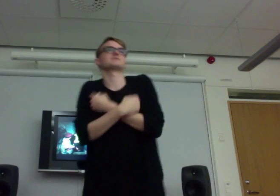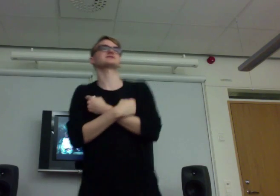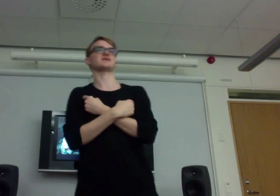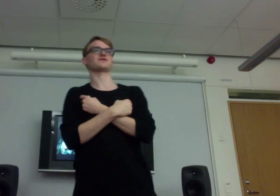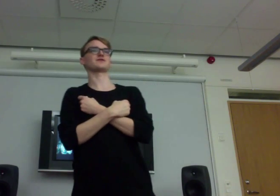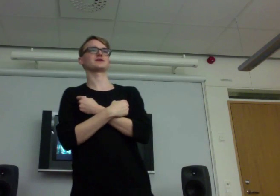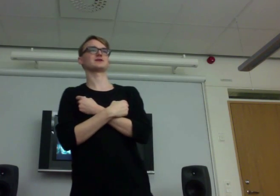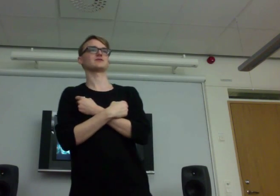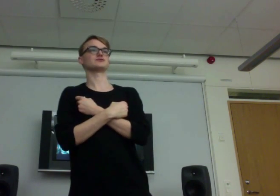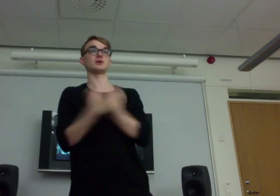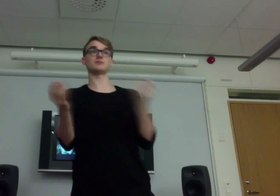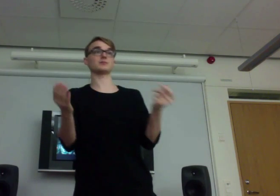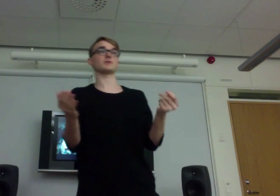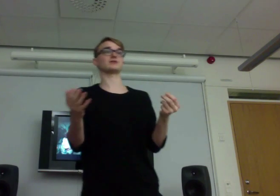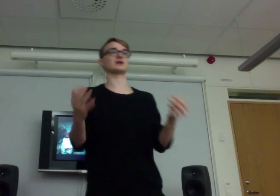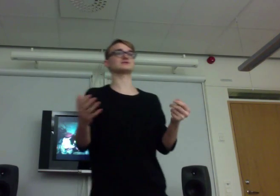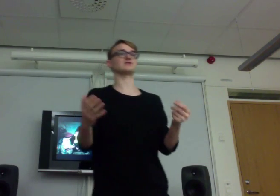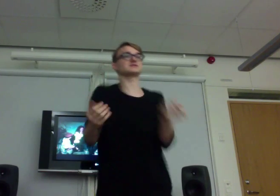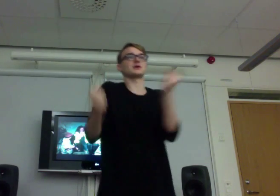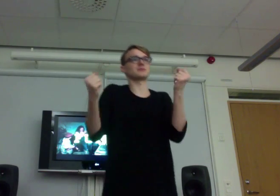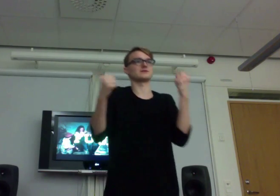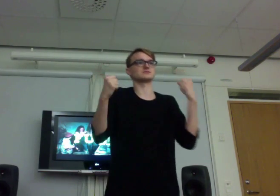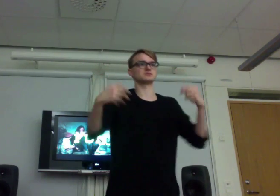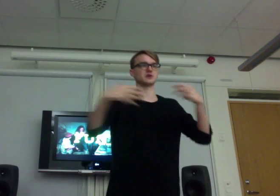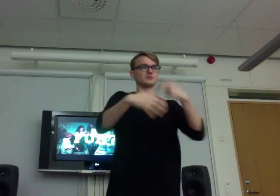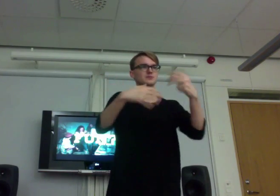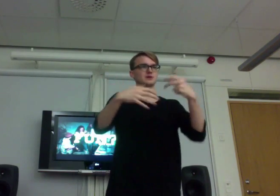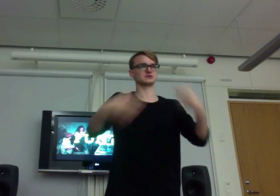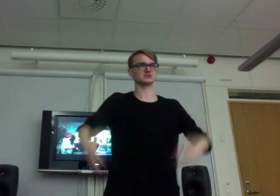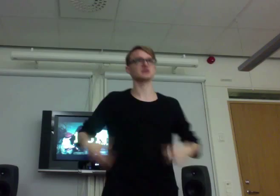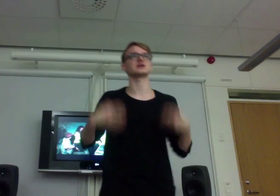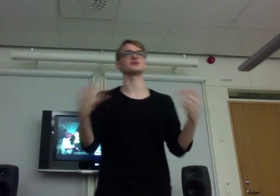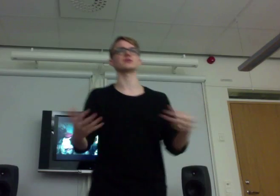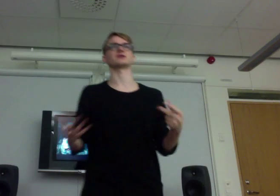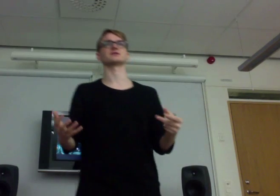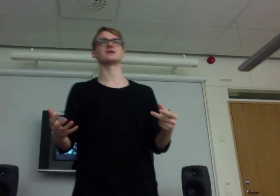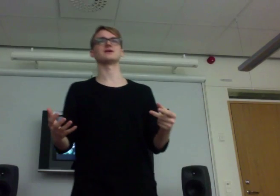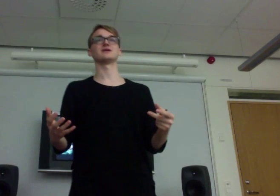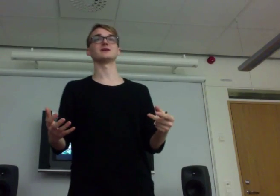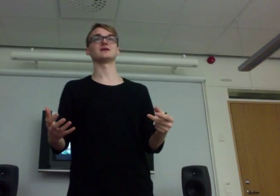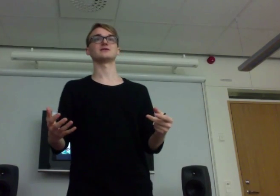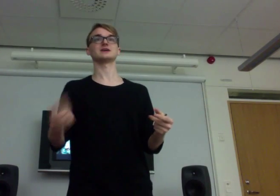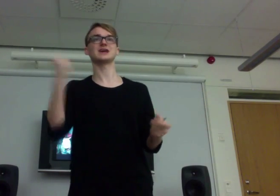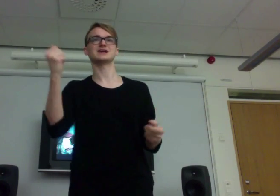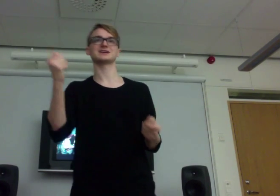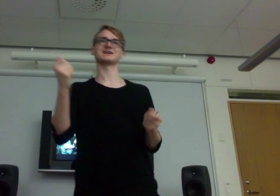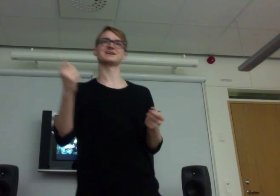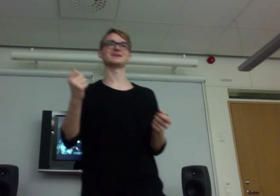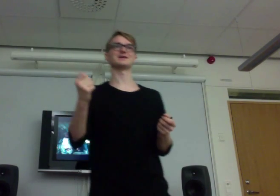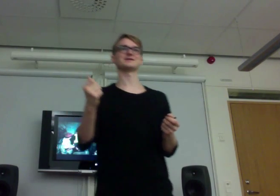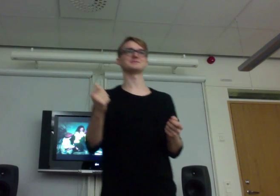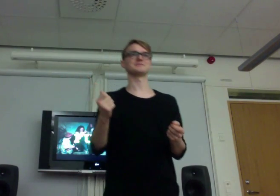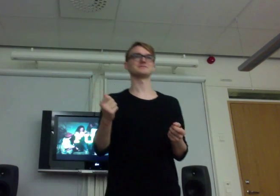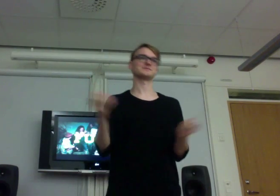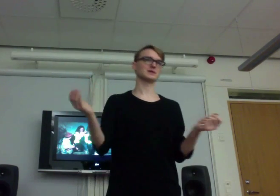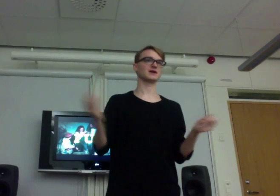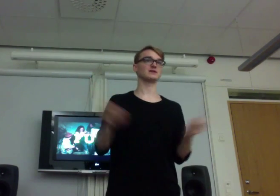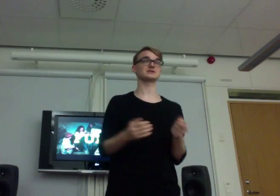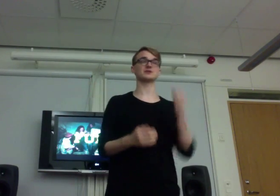safe. Some people might think it's fun. Sometimes, sometimes, it's just adrenaline. The kick. And that's really